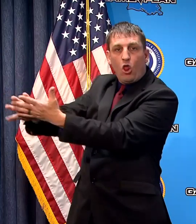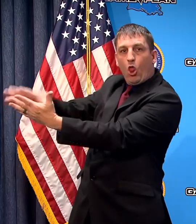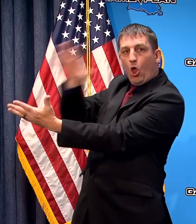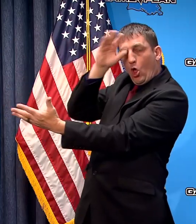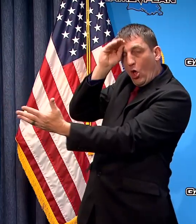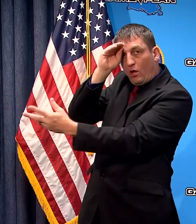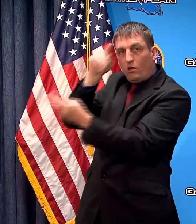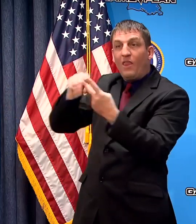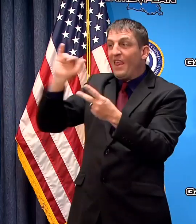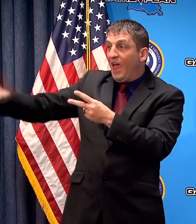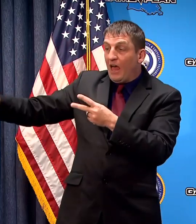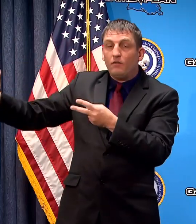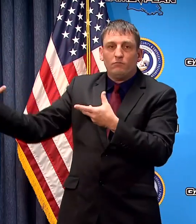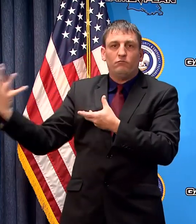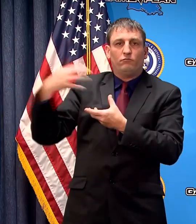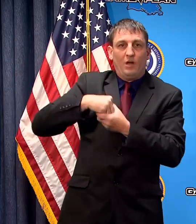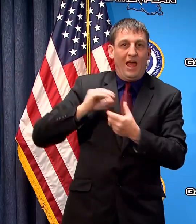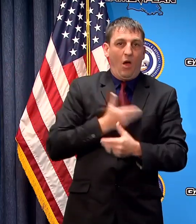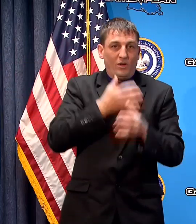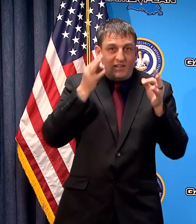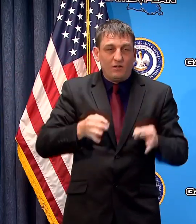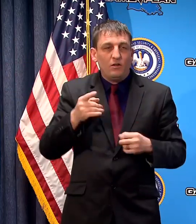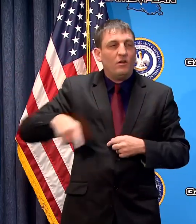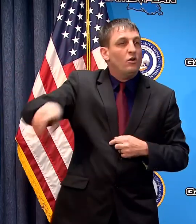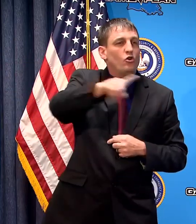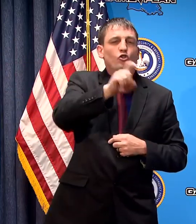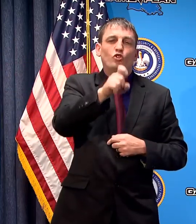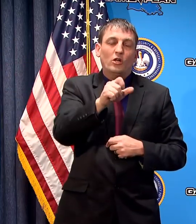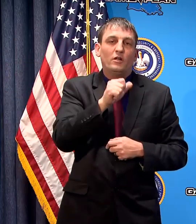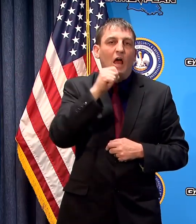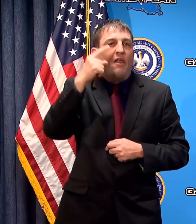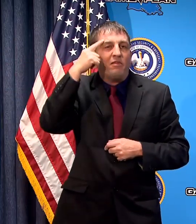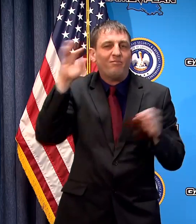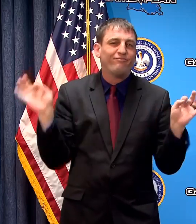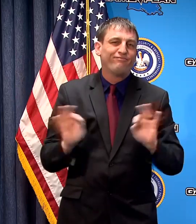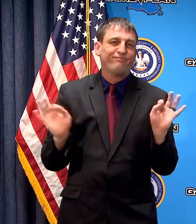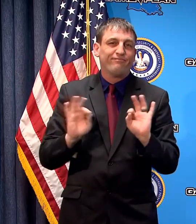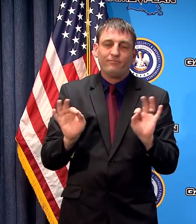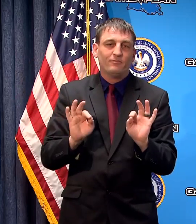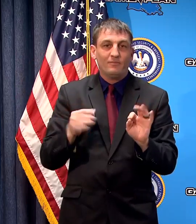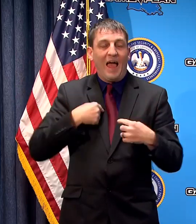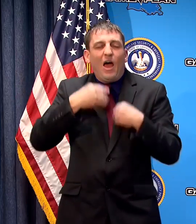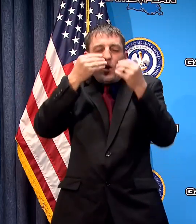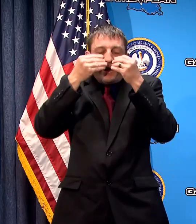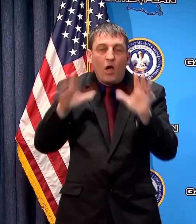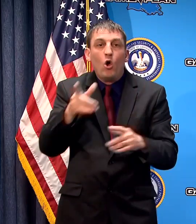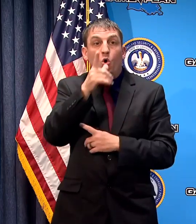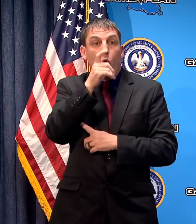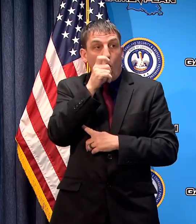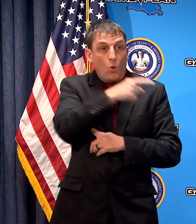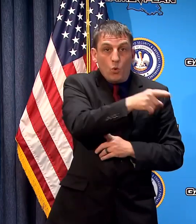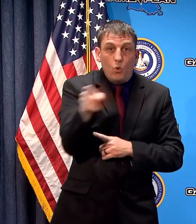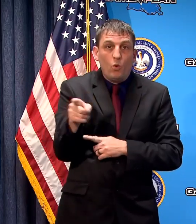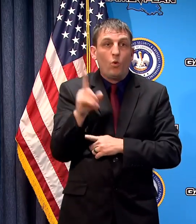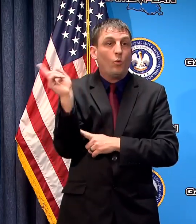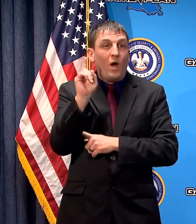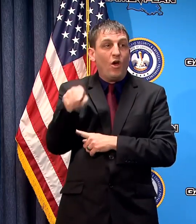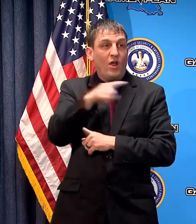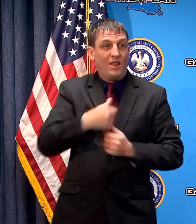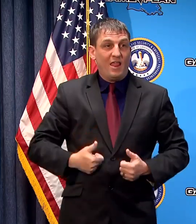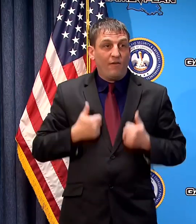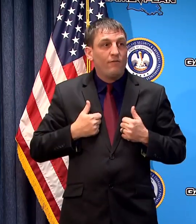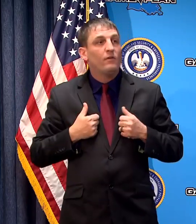the decisions that we make so nobody should take this lightly I don't care who you are or where you live in the state of Louisiana yes sir